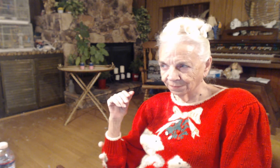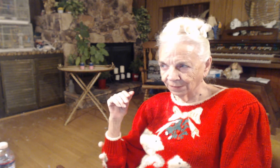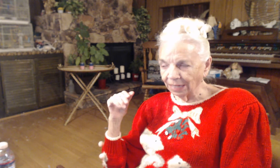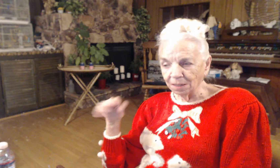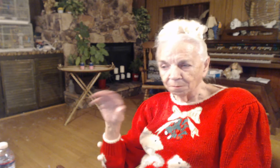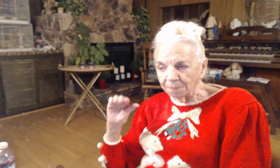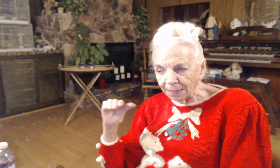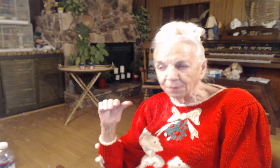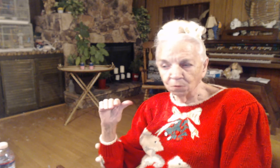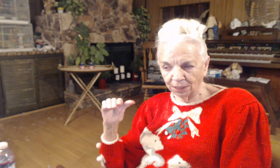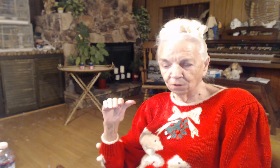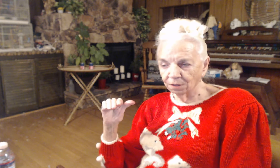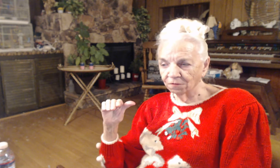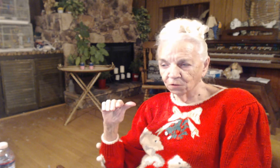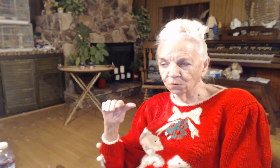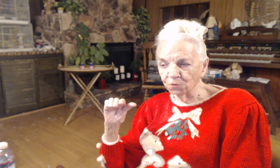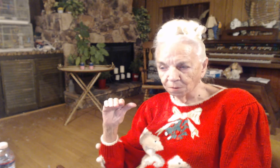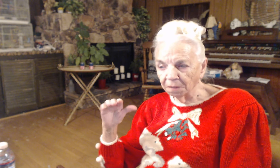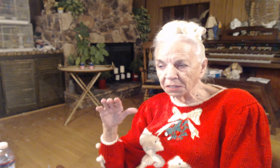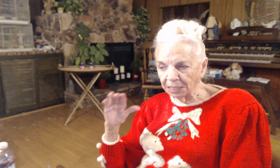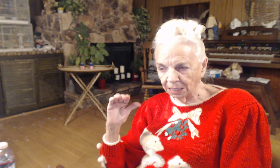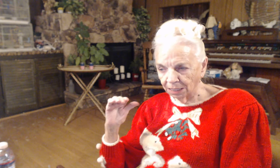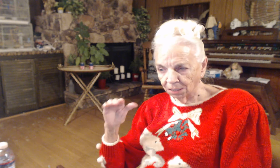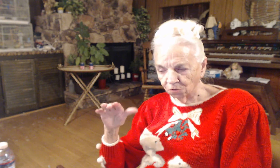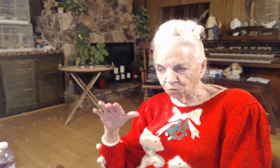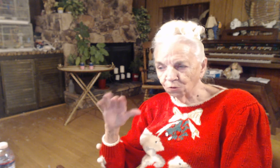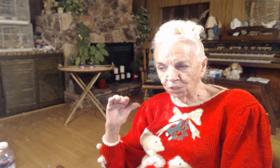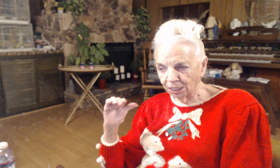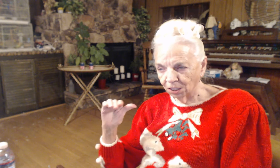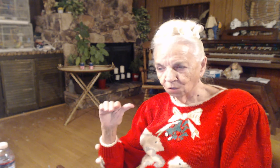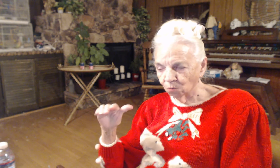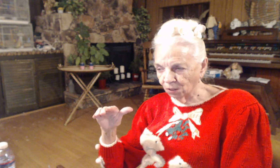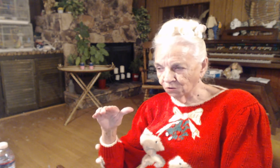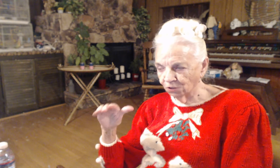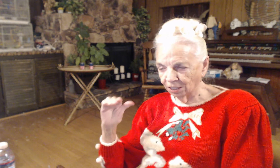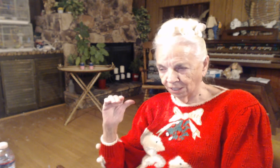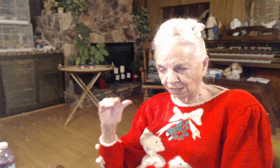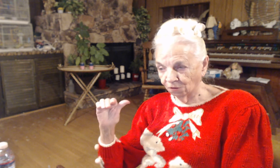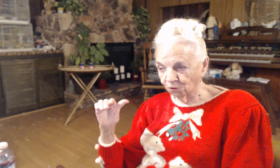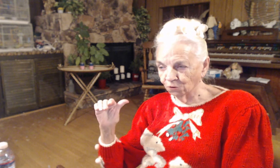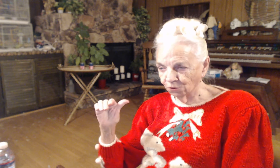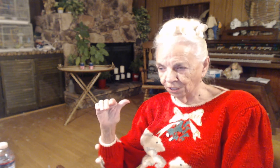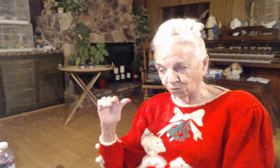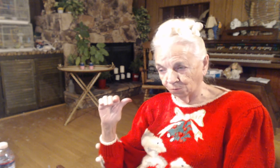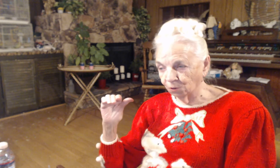Maybe we could have used Monday, Tuesday, Wednesday, and Thursday to pray.